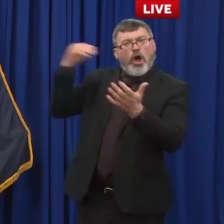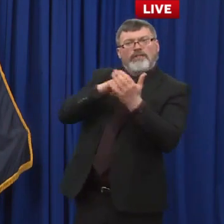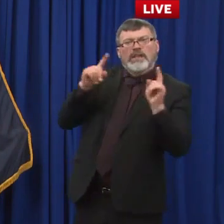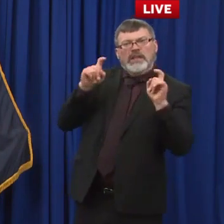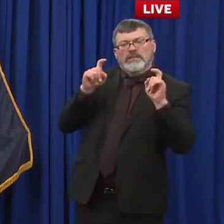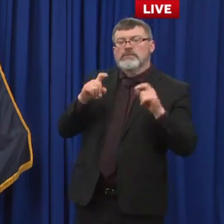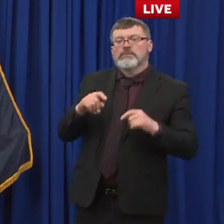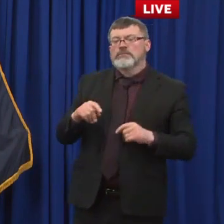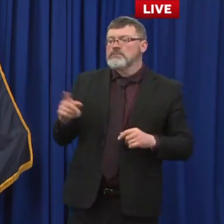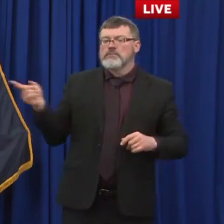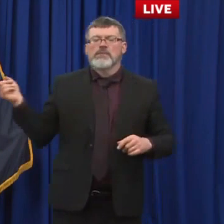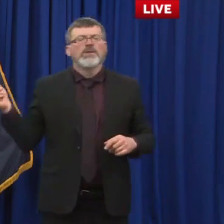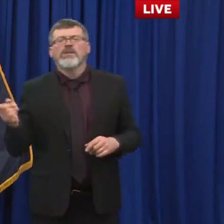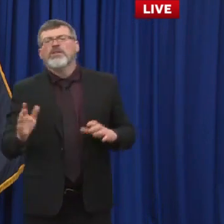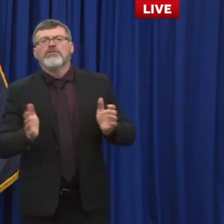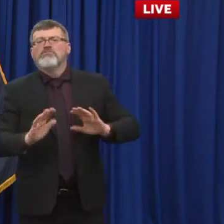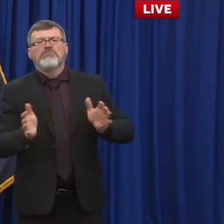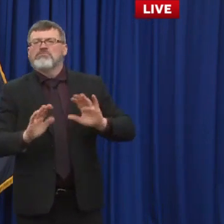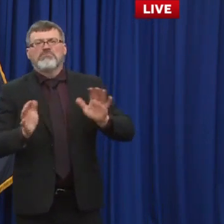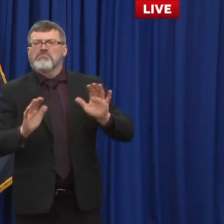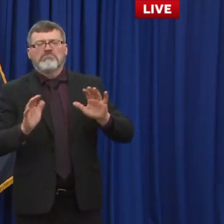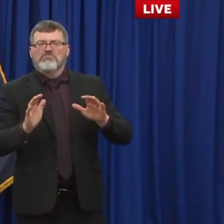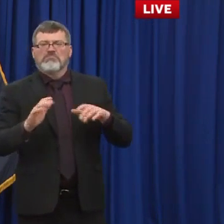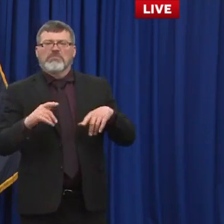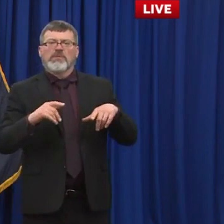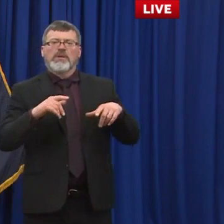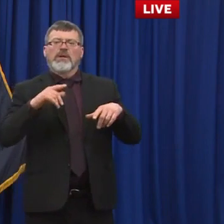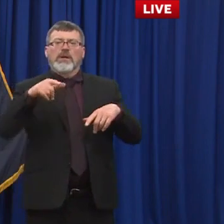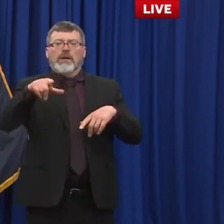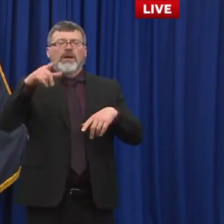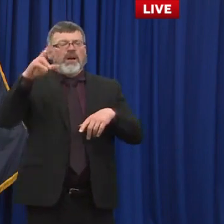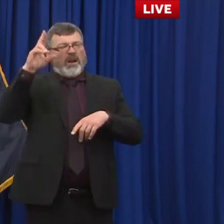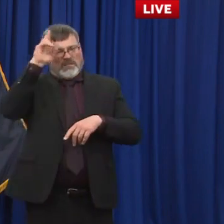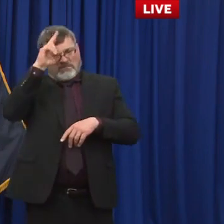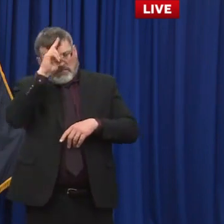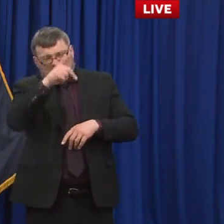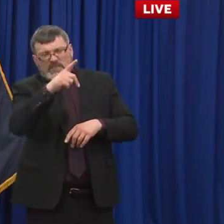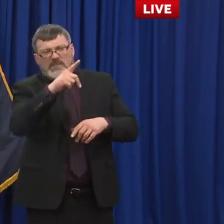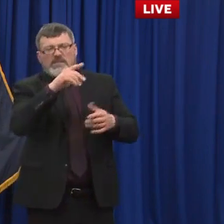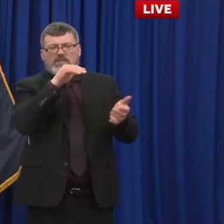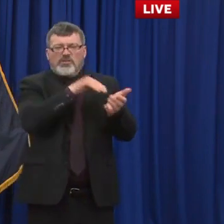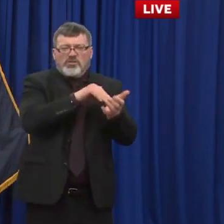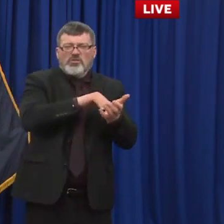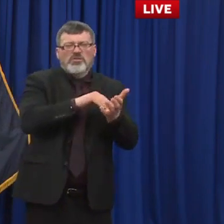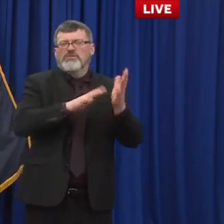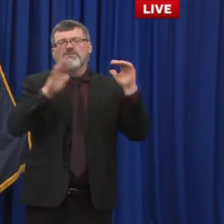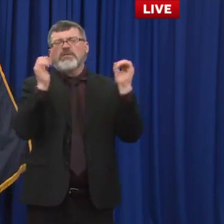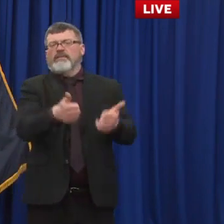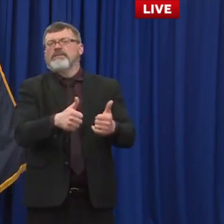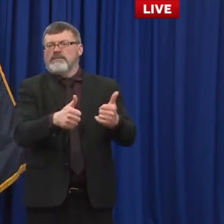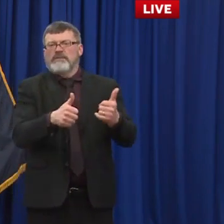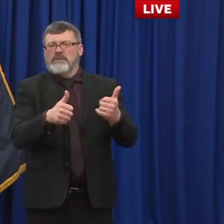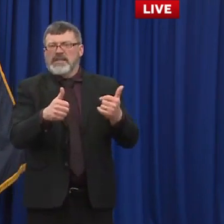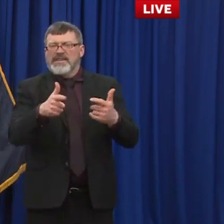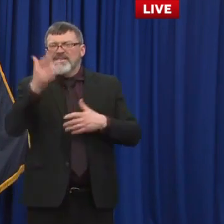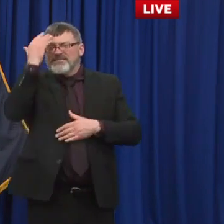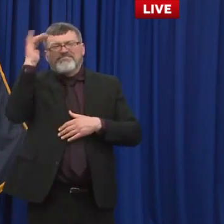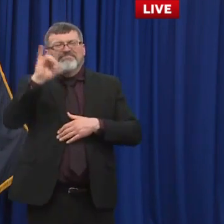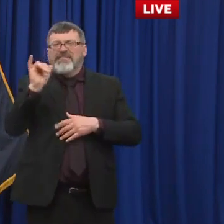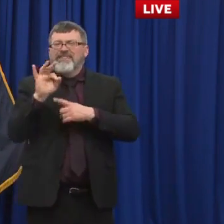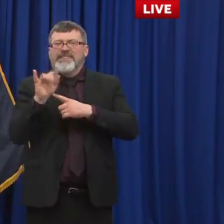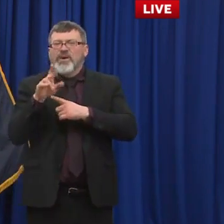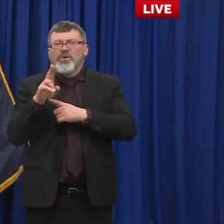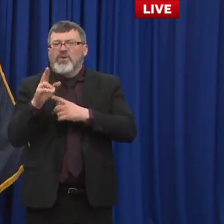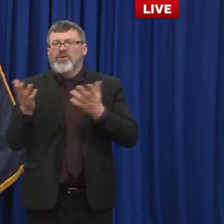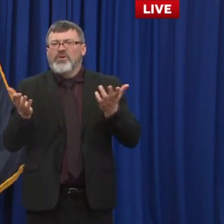need if a booster were required right now there's no uh indicator that that a booster is required remember folks were getting their initial vaccines in